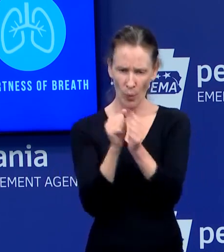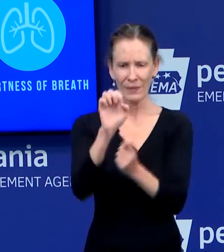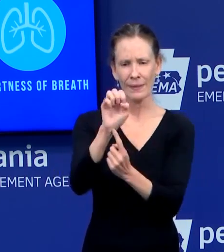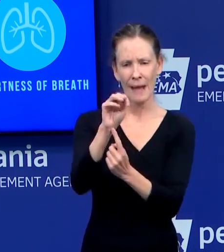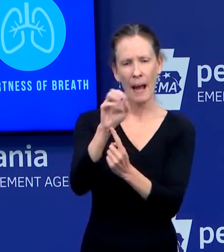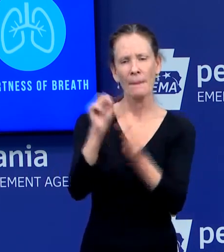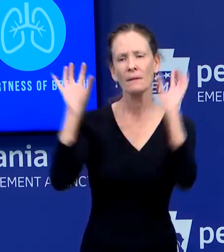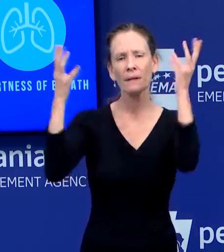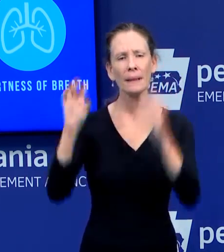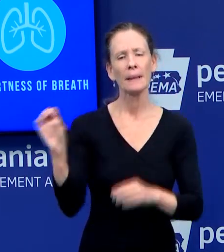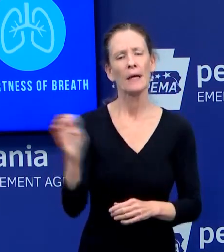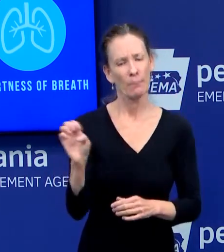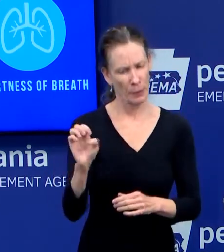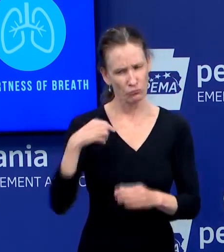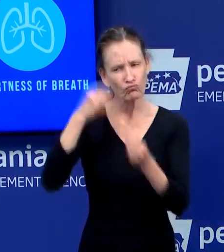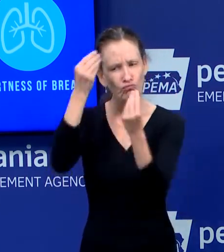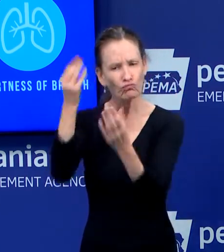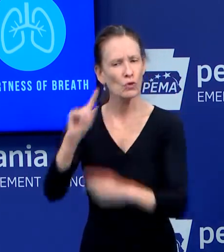Yes, Greg.